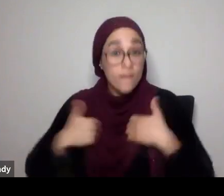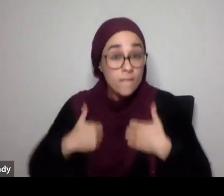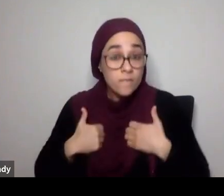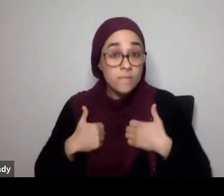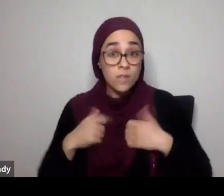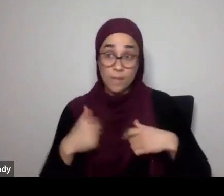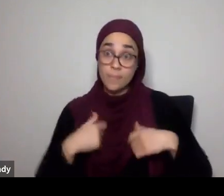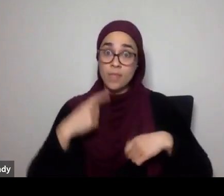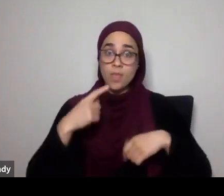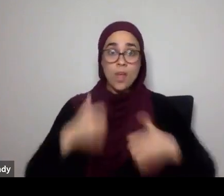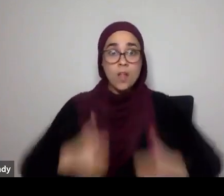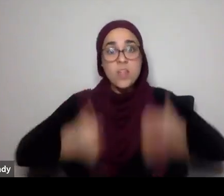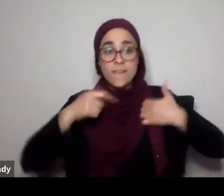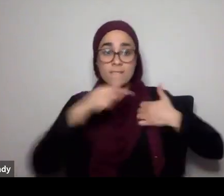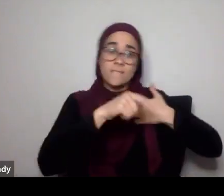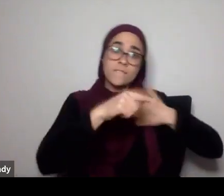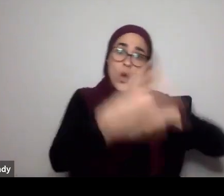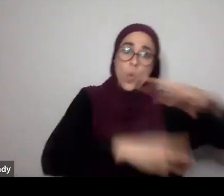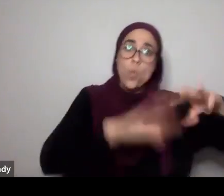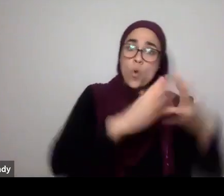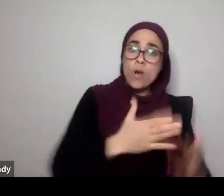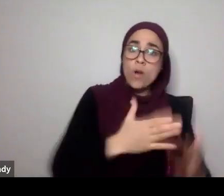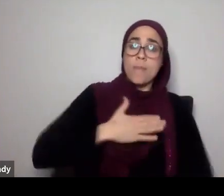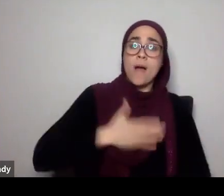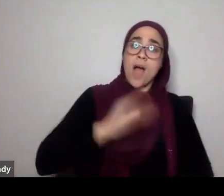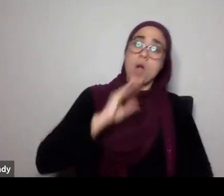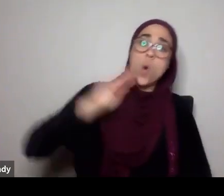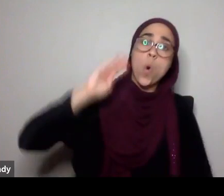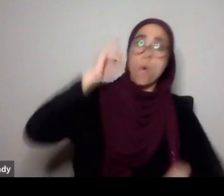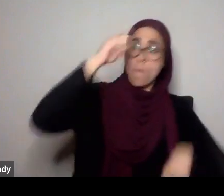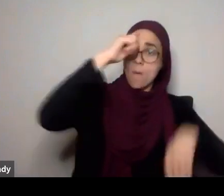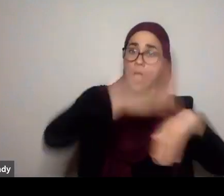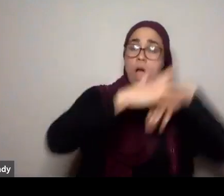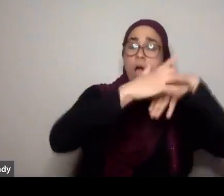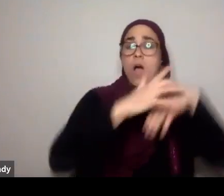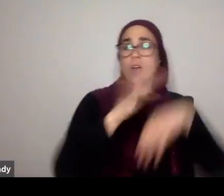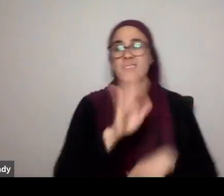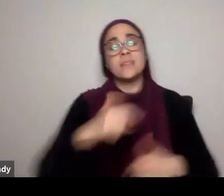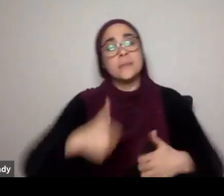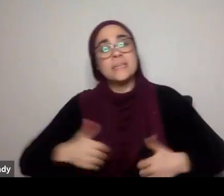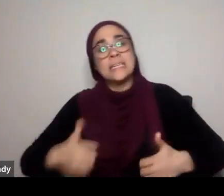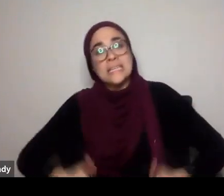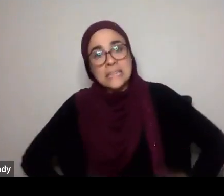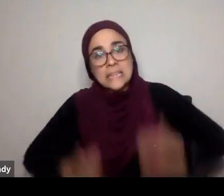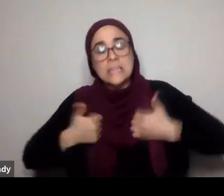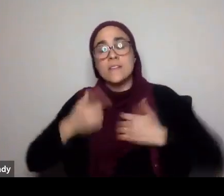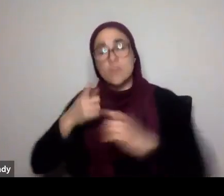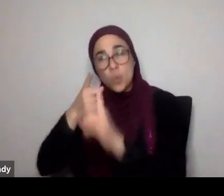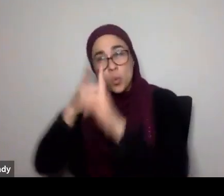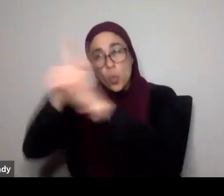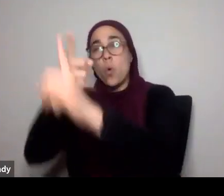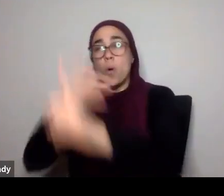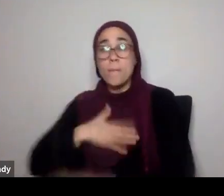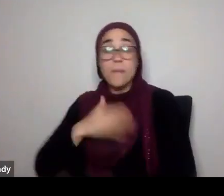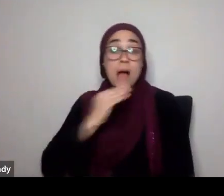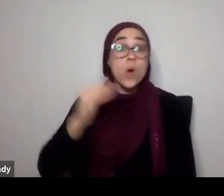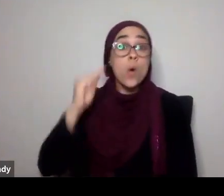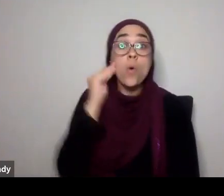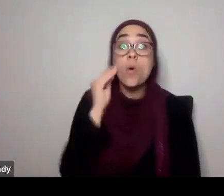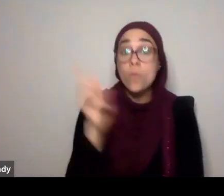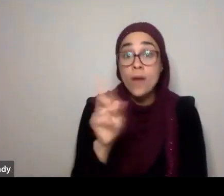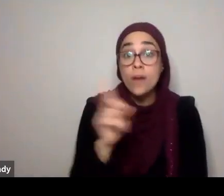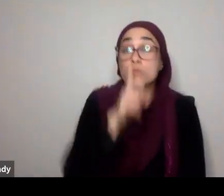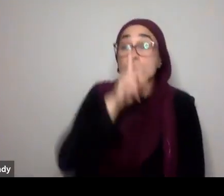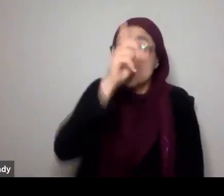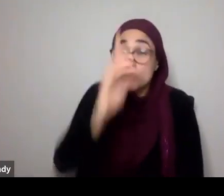home, I'm living like that is my home. So where is your true home? Where is your comfort? Where is your destination? Where are you